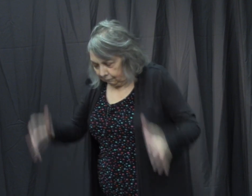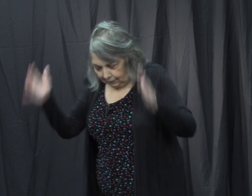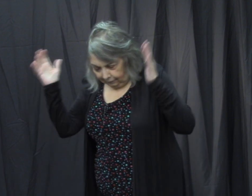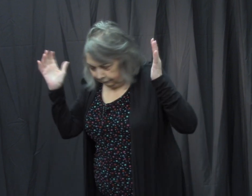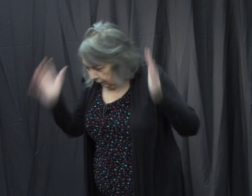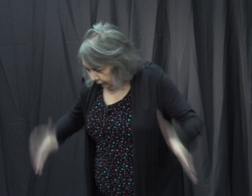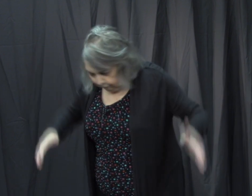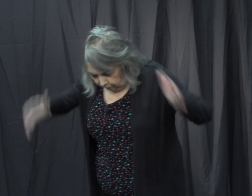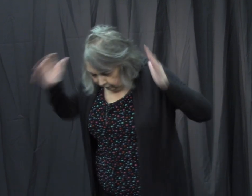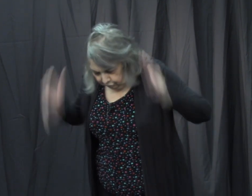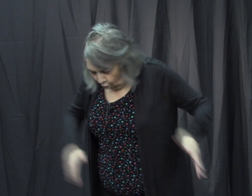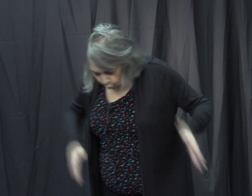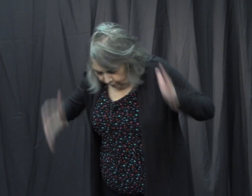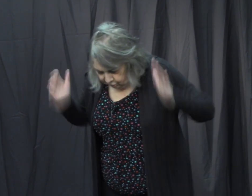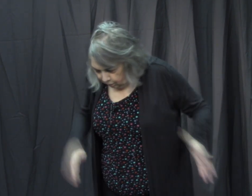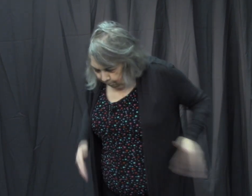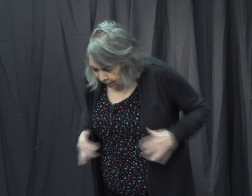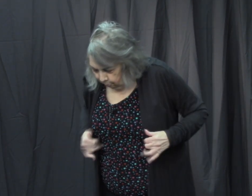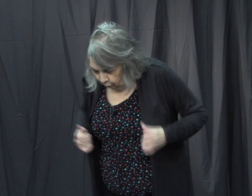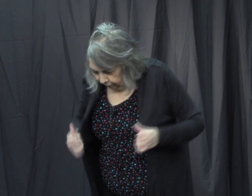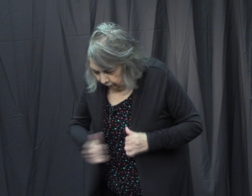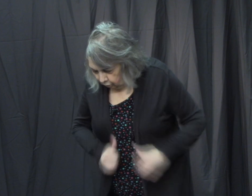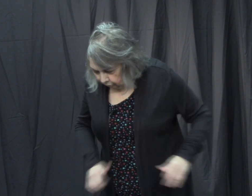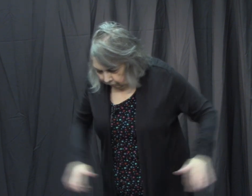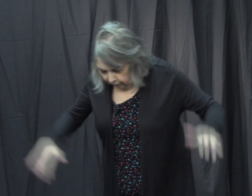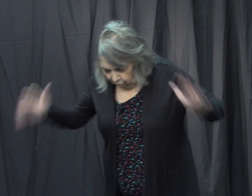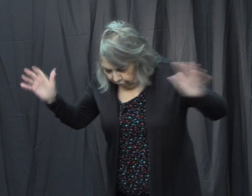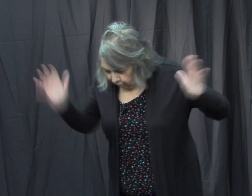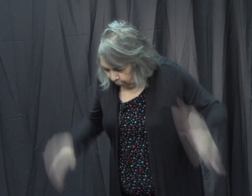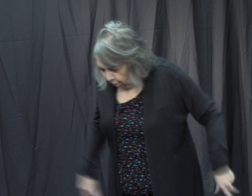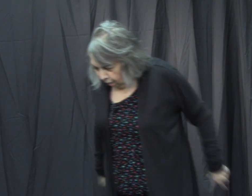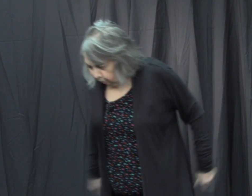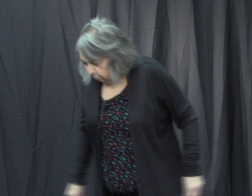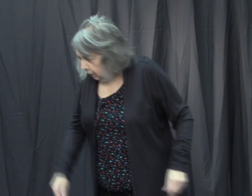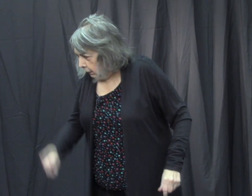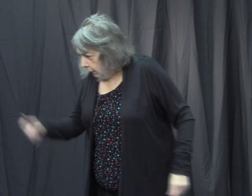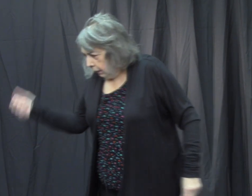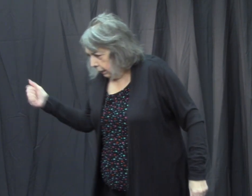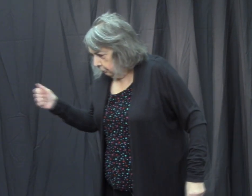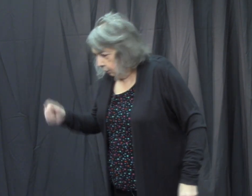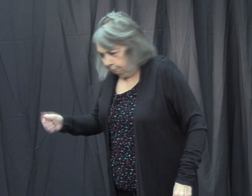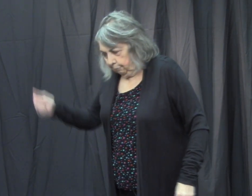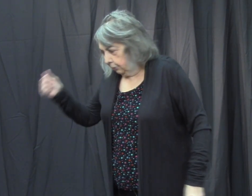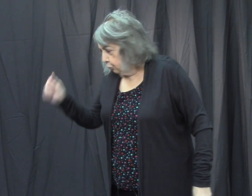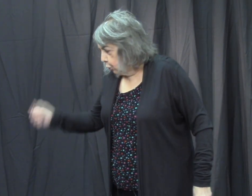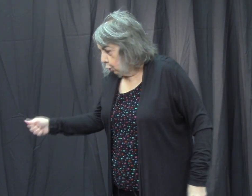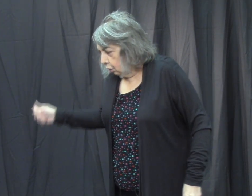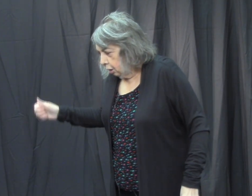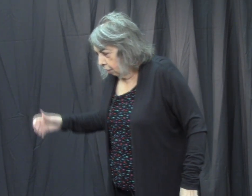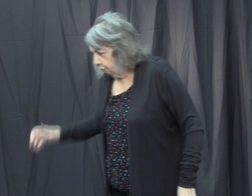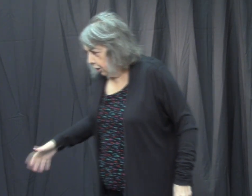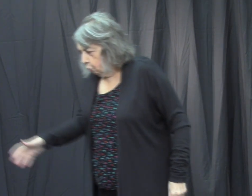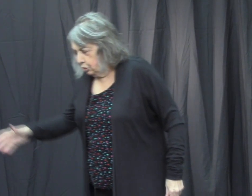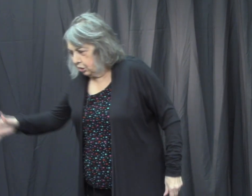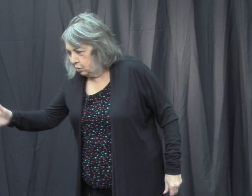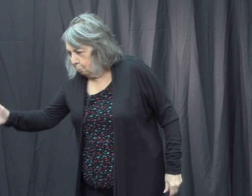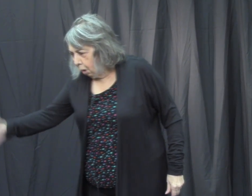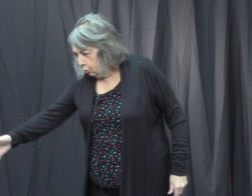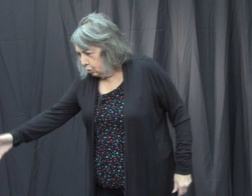and it's always the people that are the problem, and sure enough, there was this person